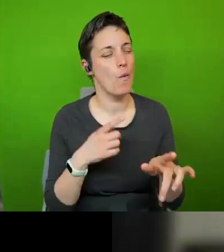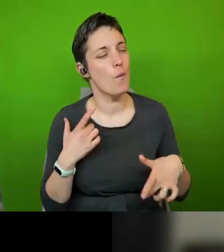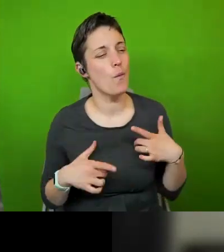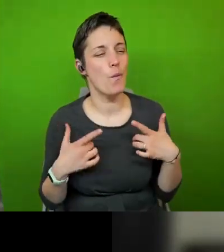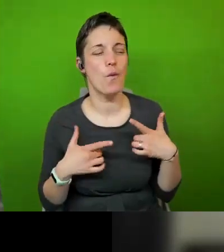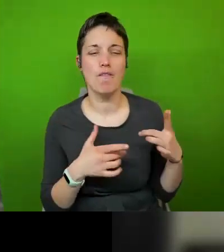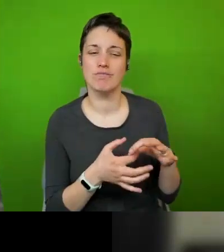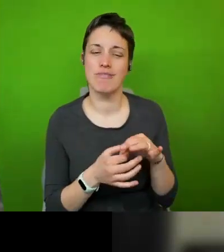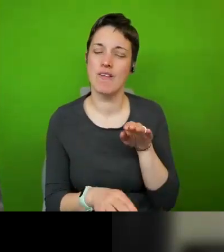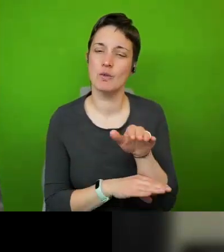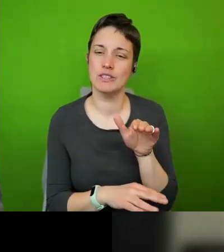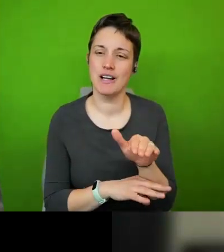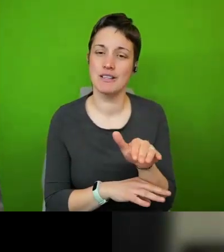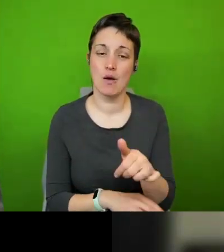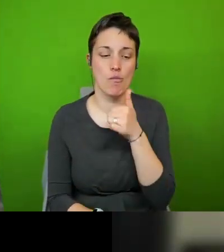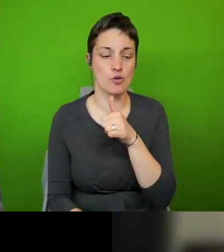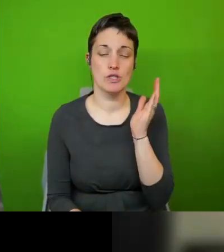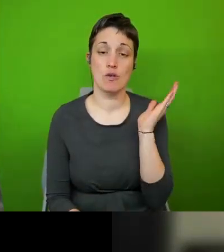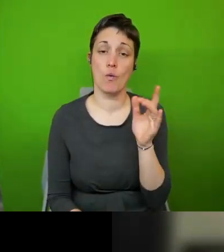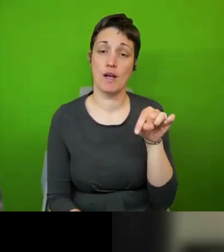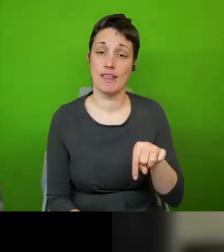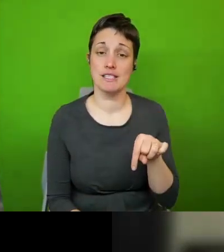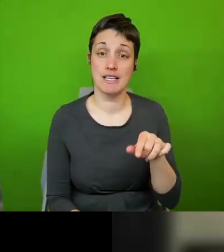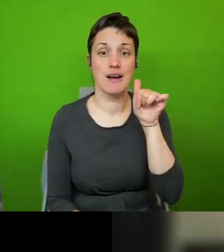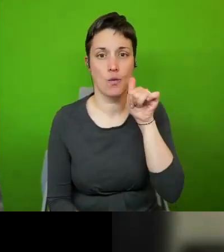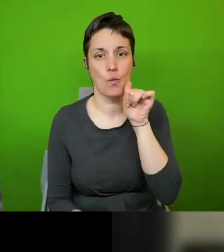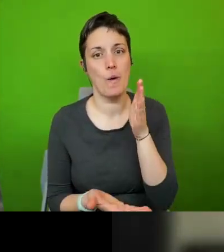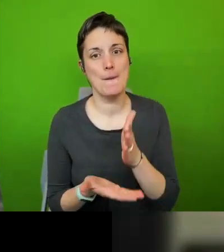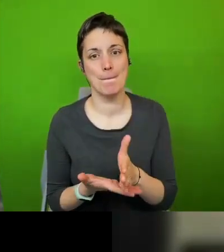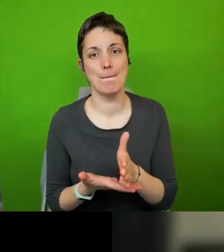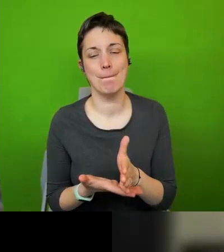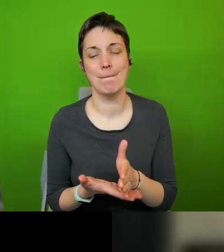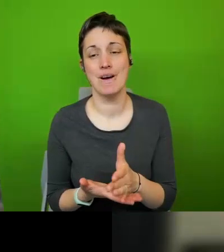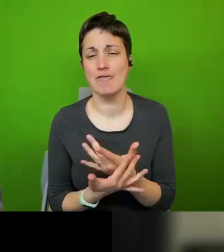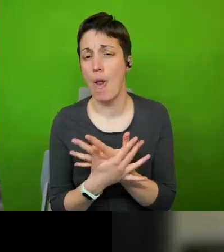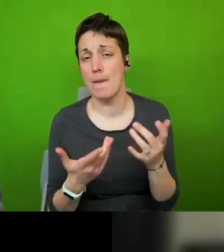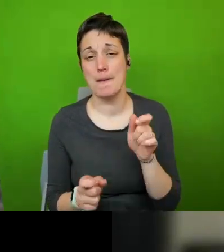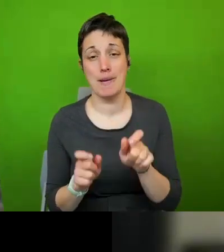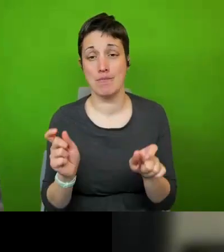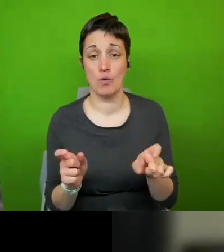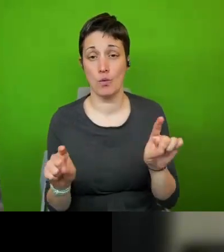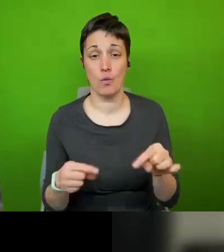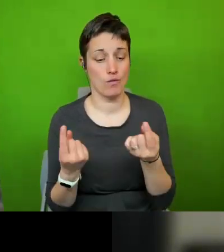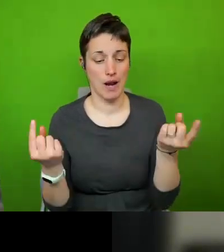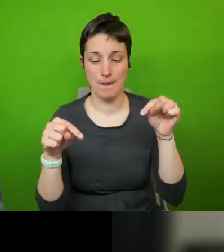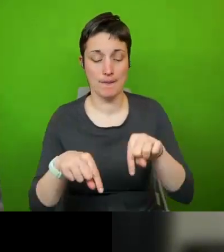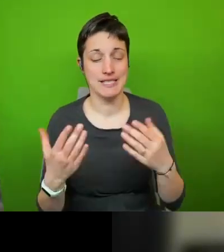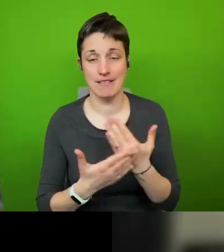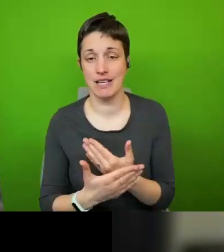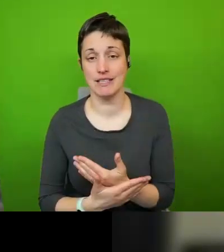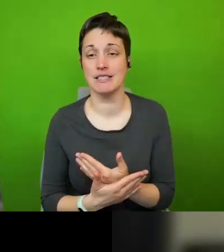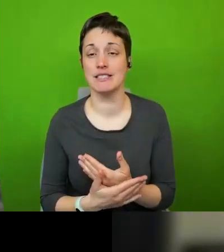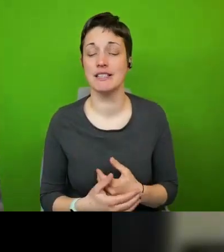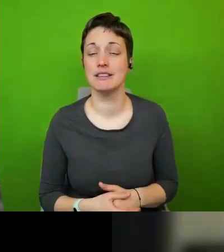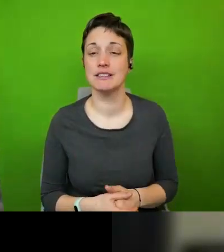and we will use this talk uh i know um for a lot of people who weren't able to be with us tonight but we